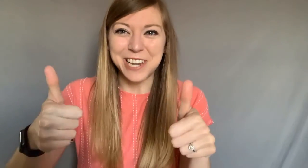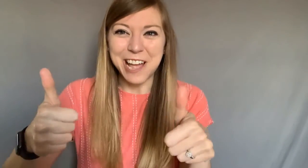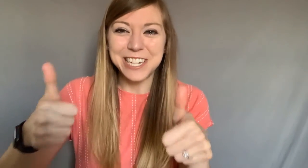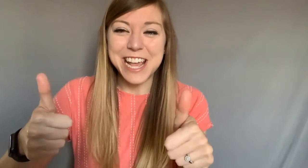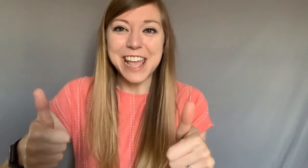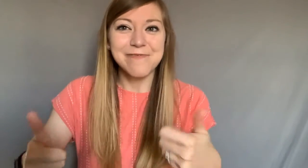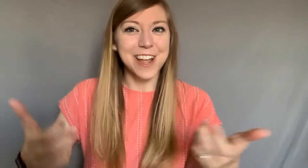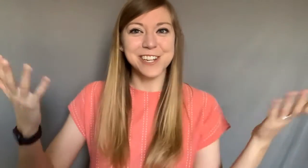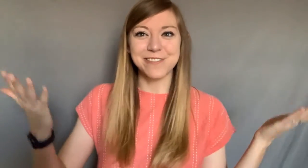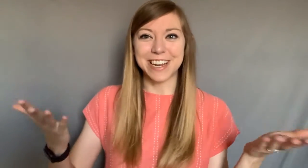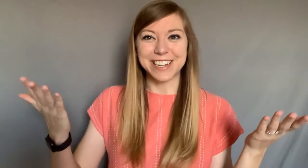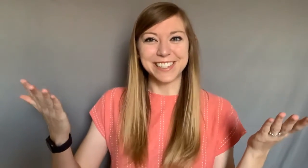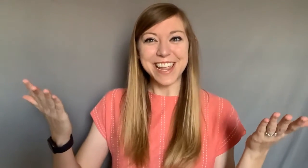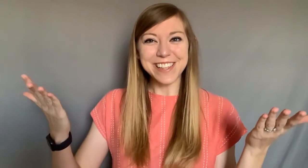job today are you ready to sing